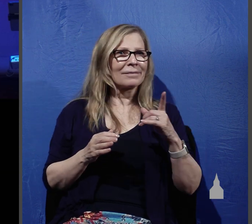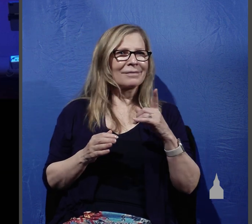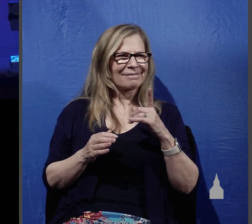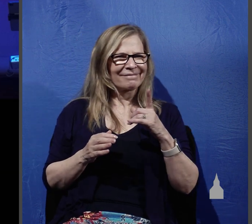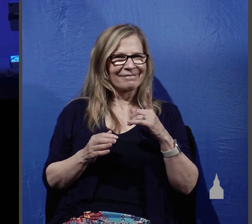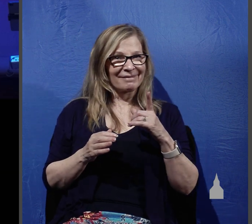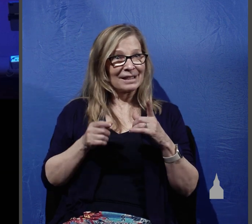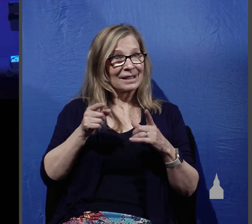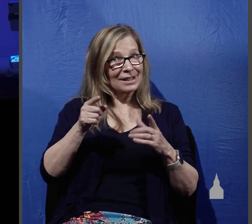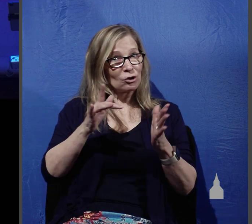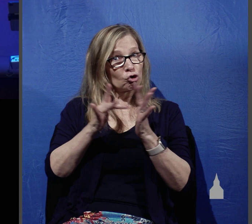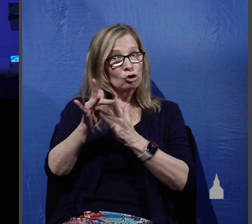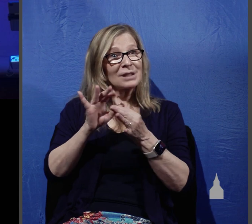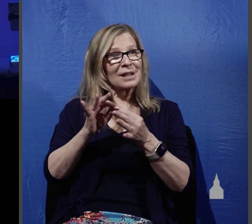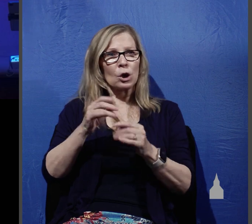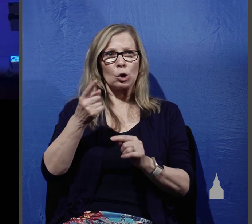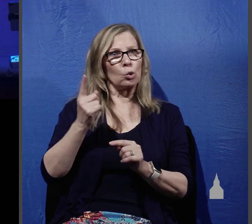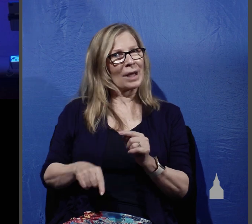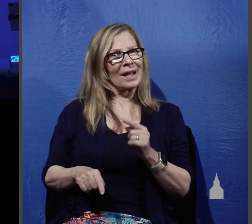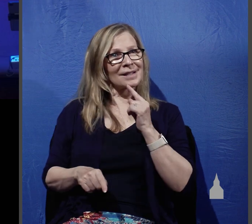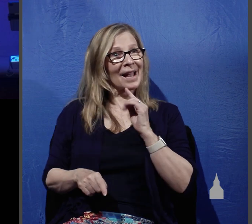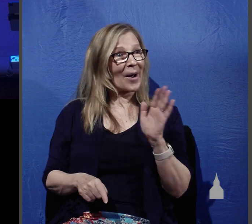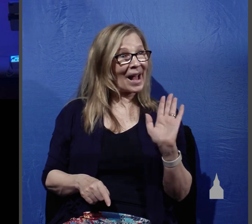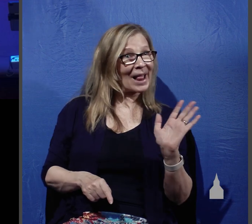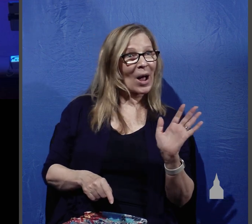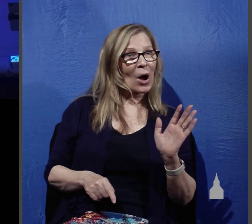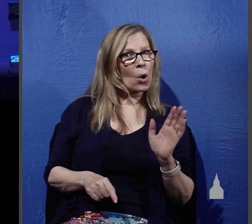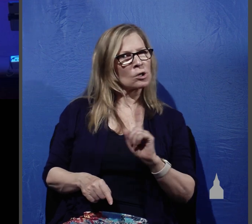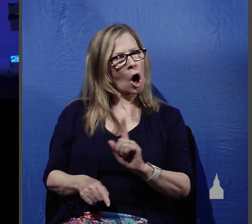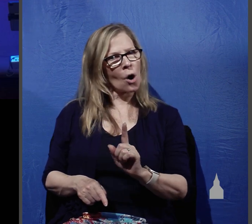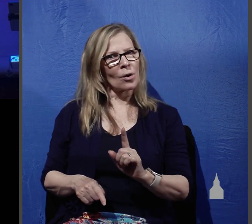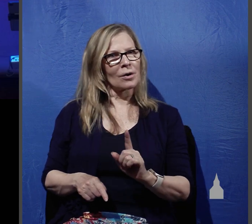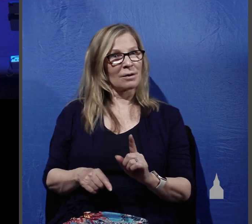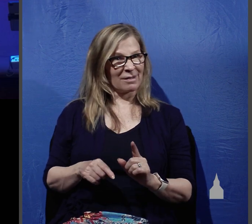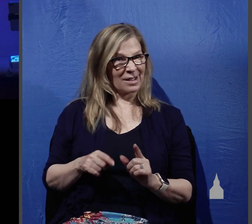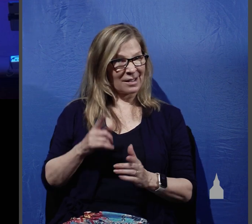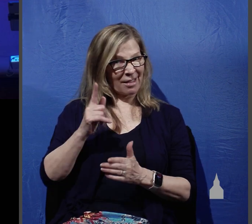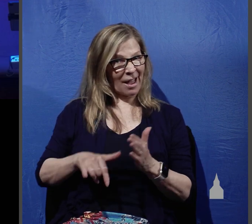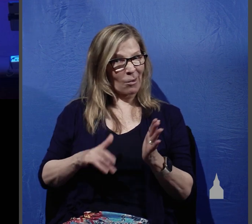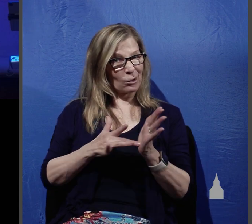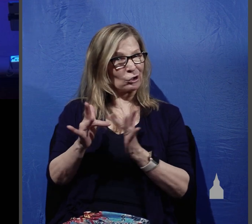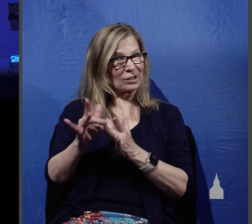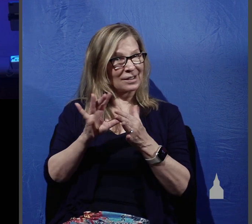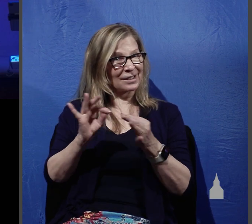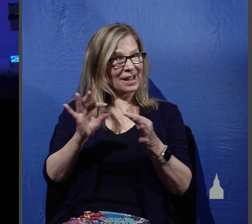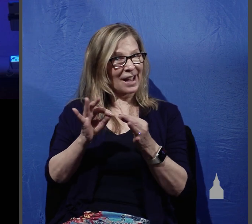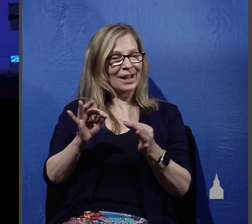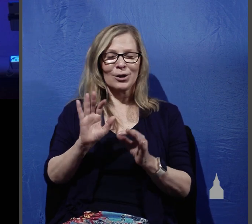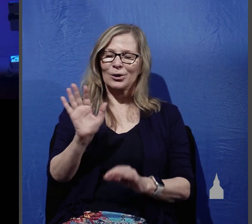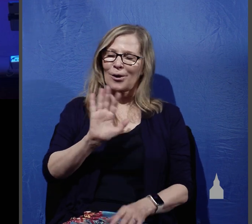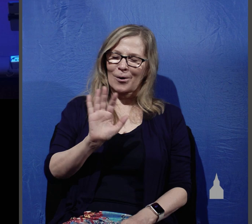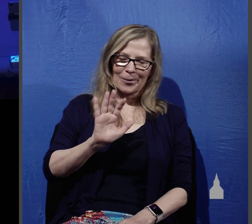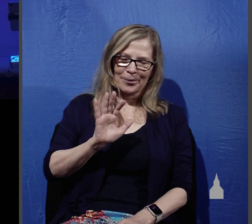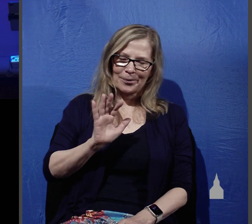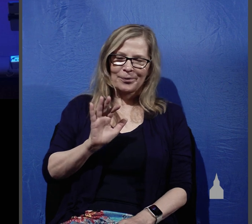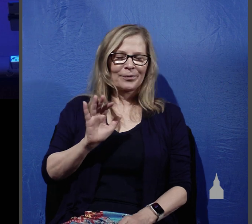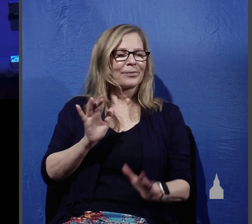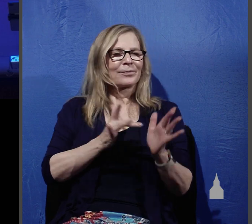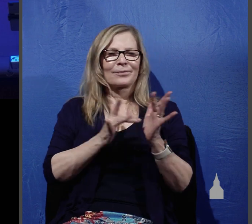is he saying you can't even give them a casual greeting as you pass by these folks on the road no the Lord's not saying that